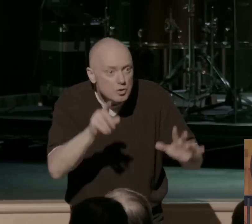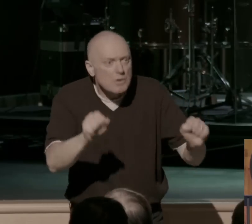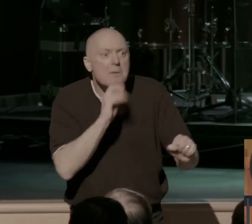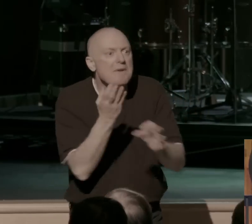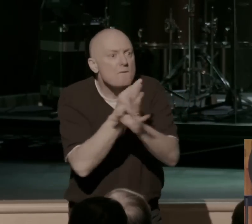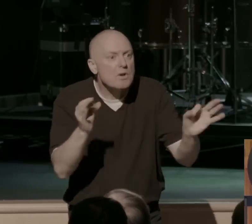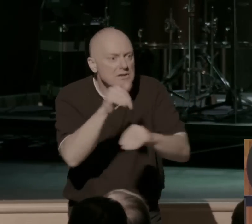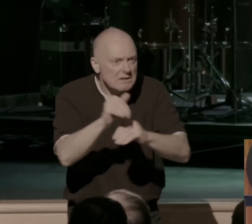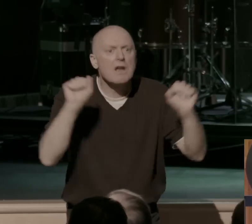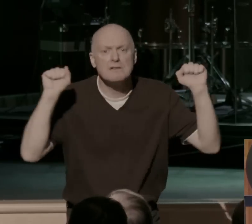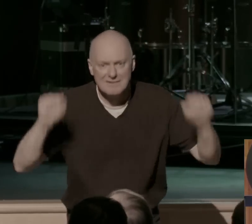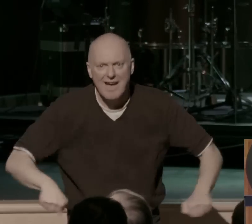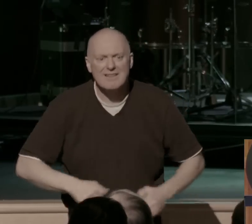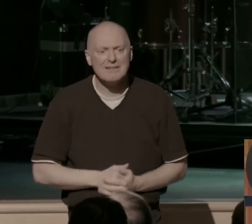Maybe you are a follower of Christ.